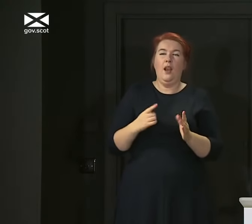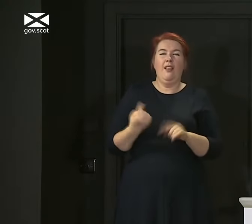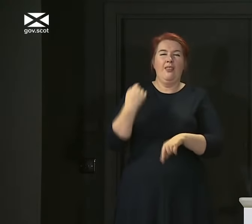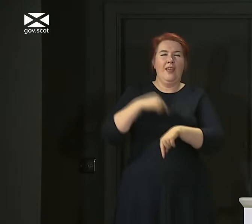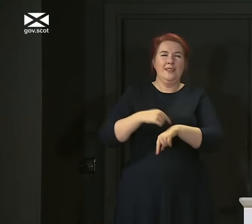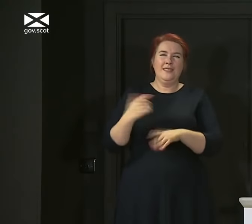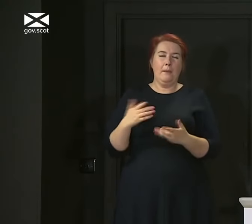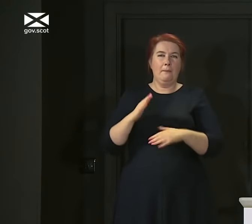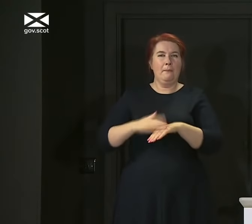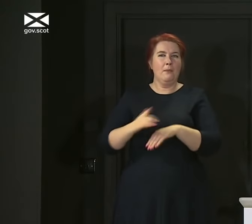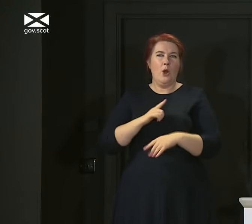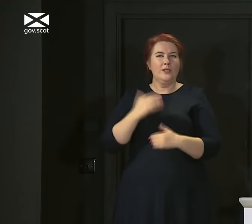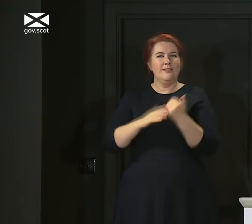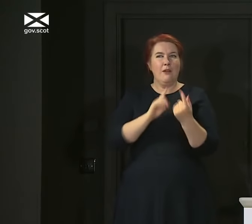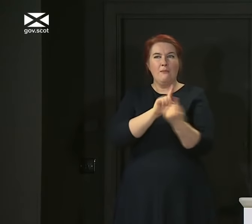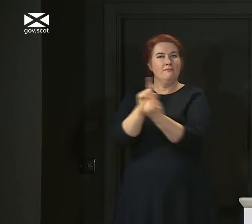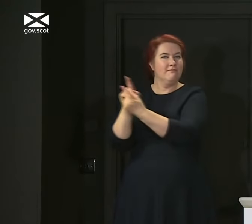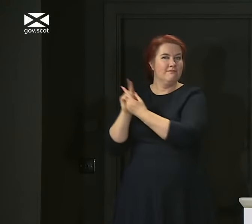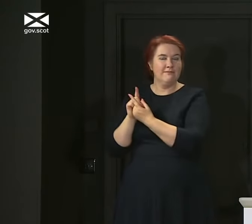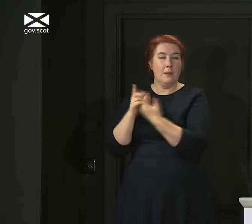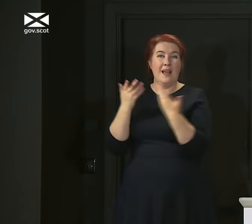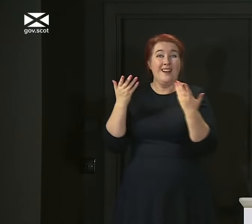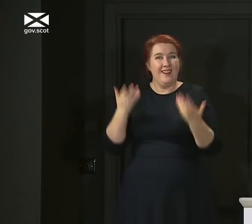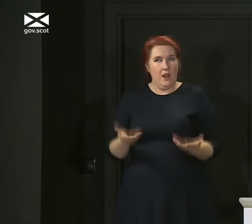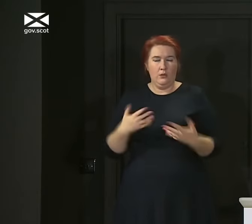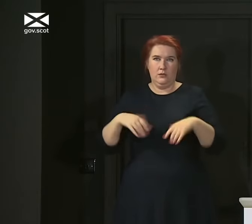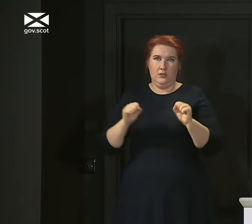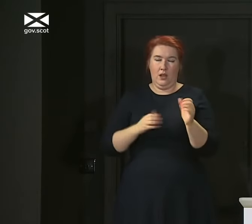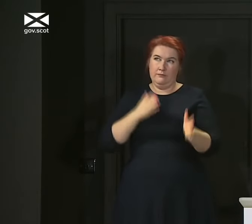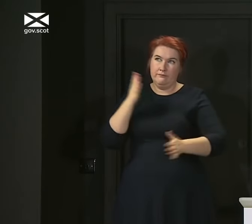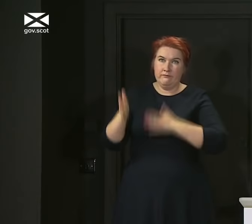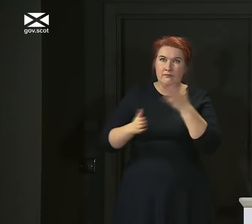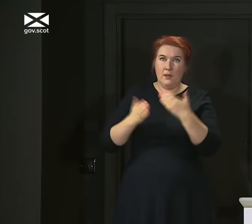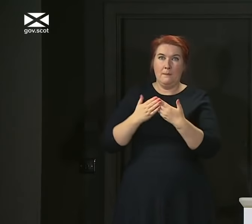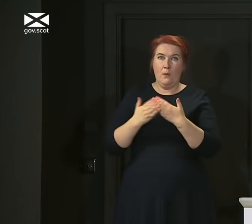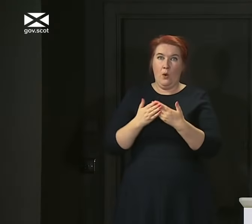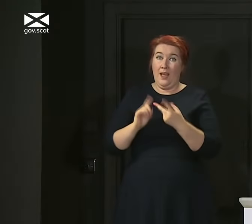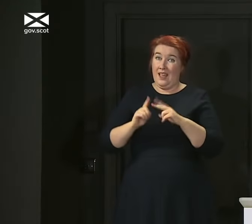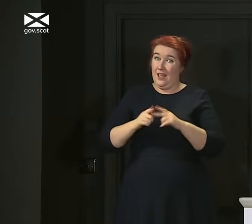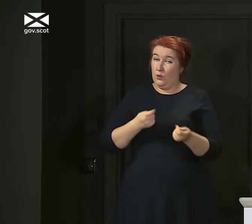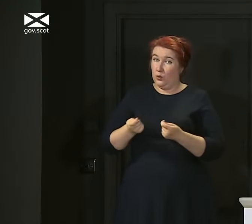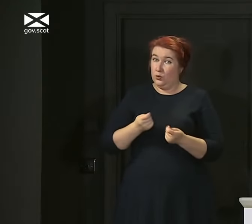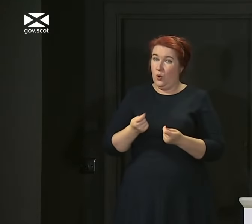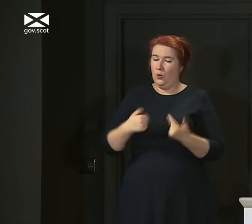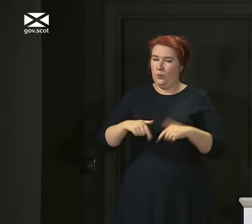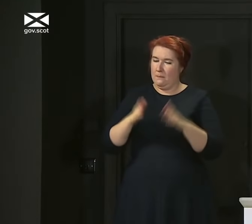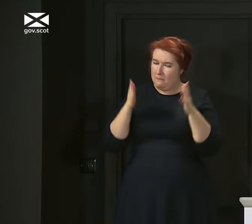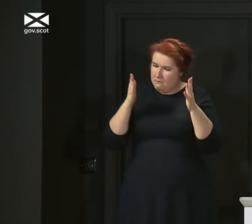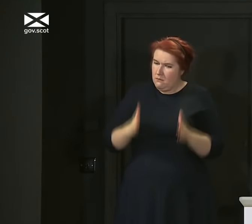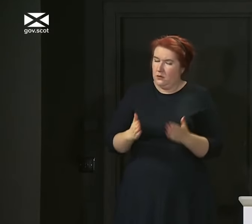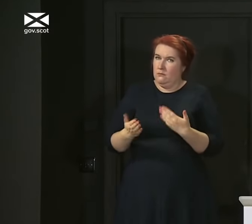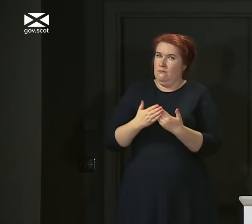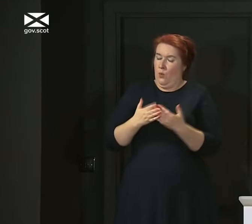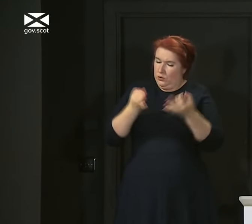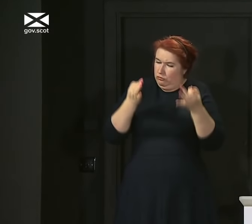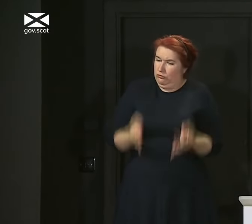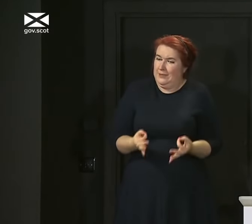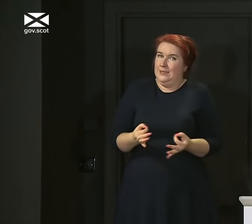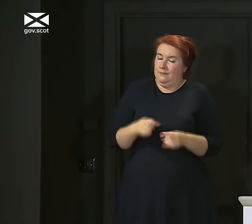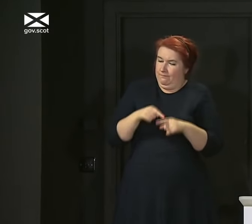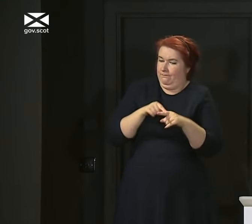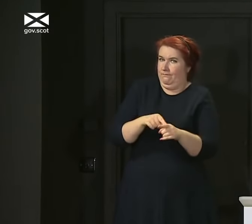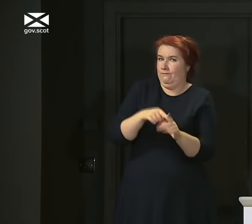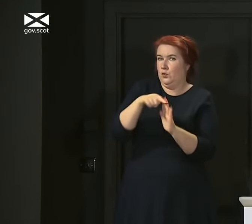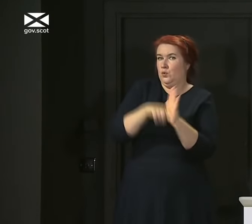into contact. Now that we're out and about more, if we're going to keep this thing under control, we have to abide by all of this much, much more